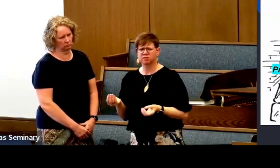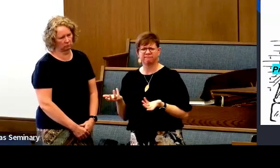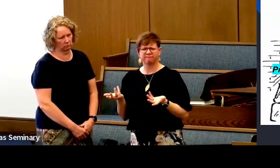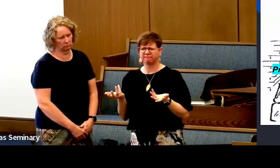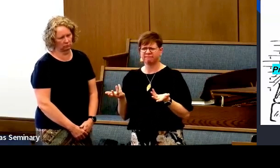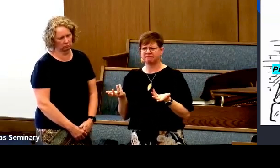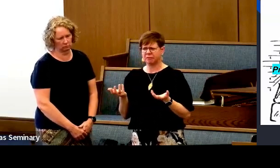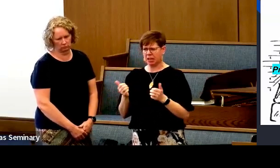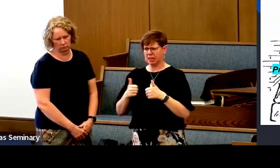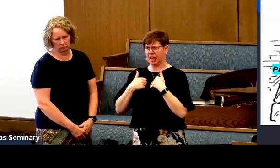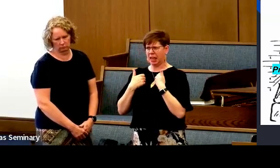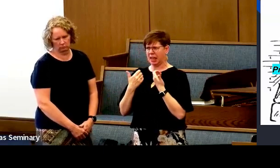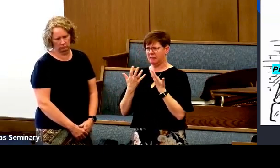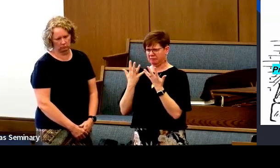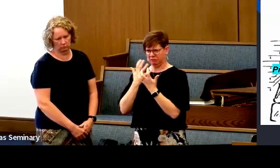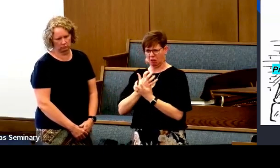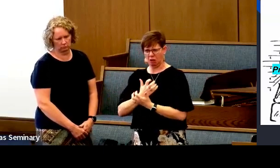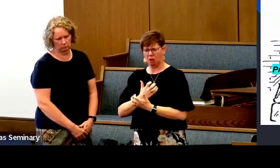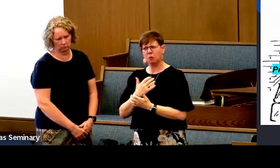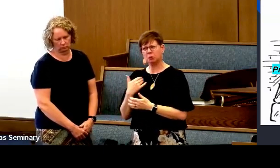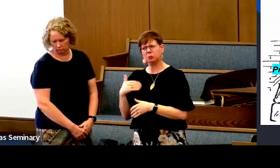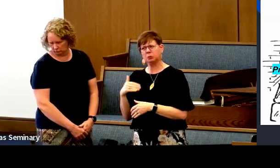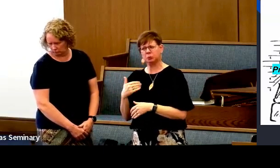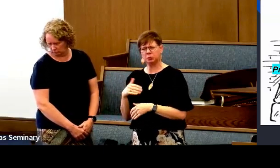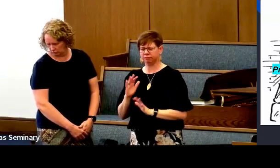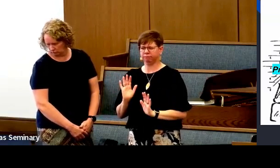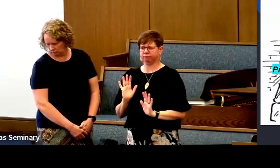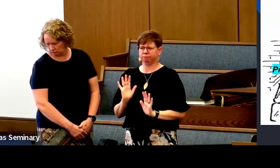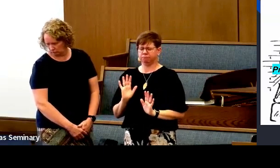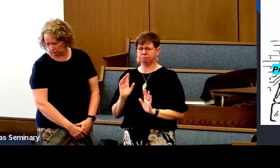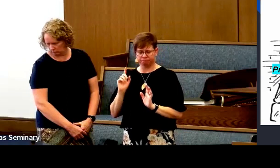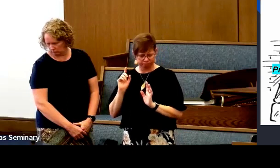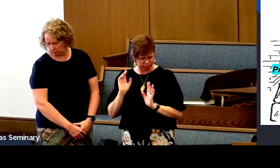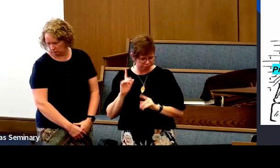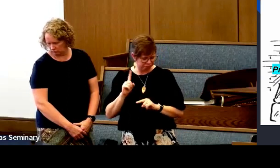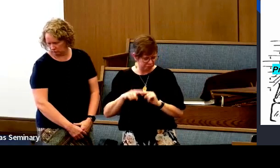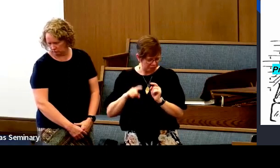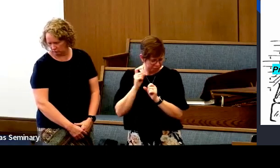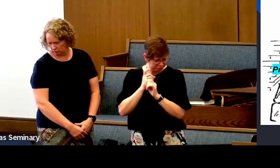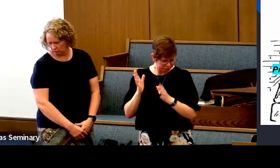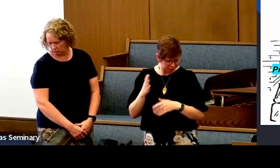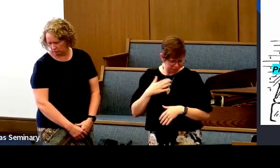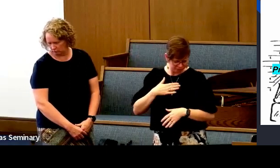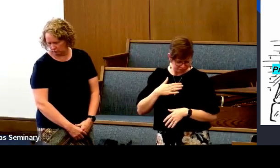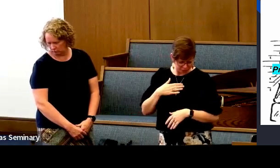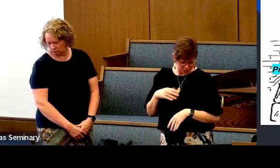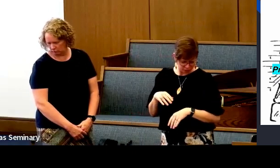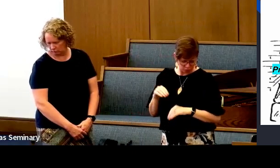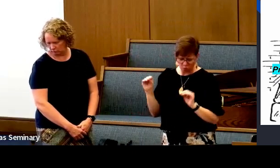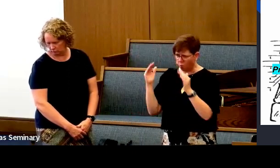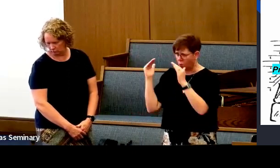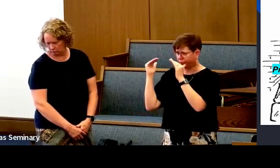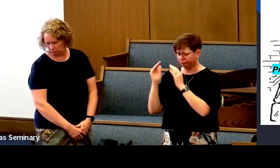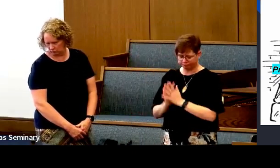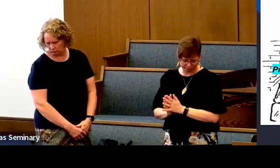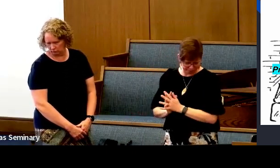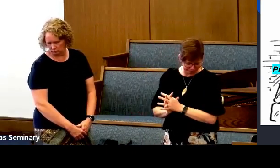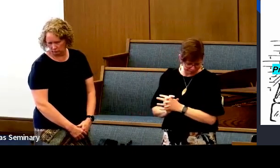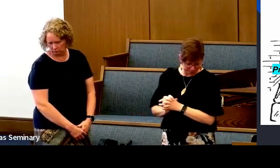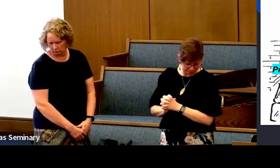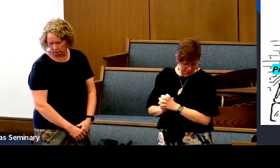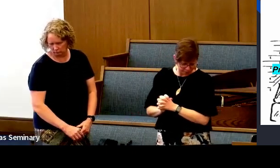And without the guidance of the Holy Ghost, life would be very dark. And I couldn't imagine that.